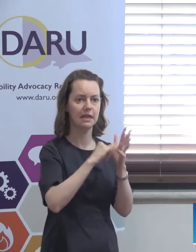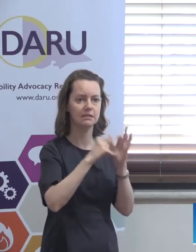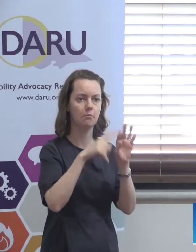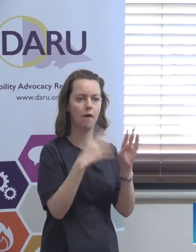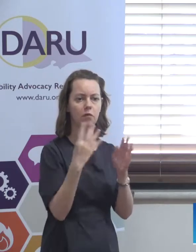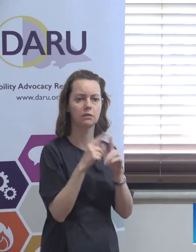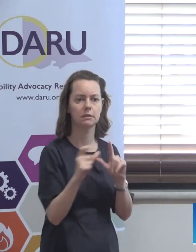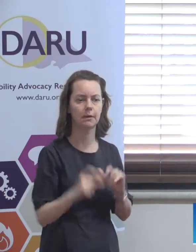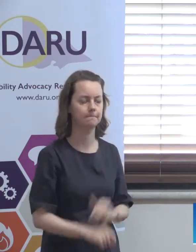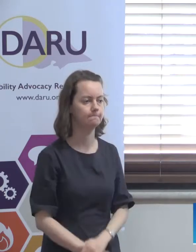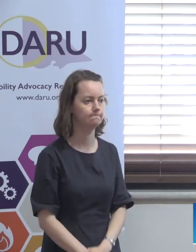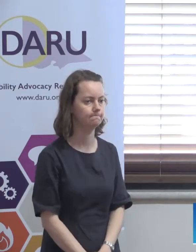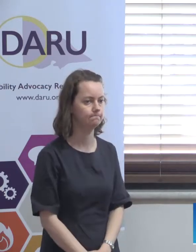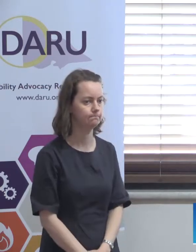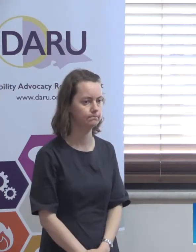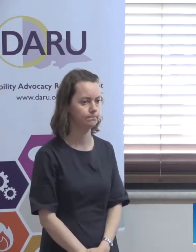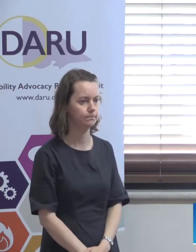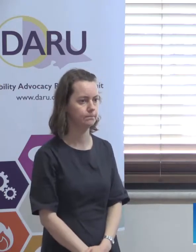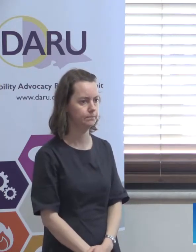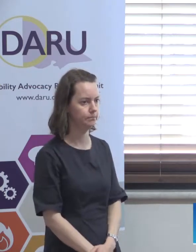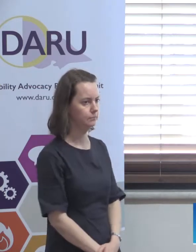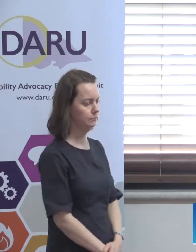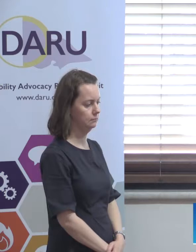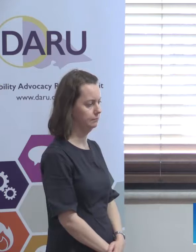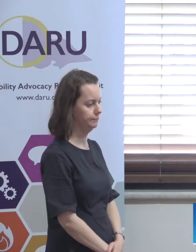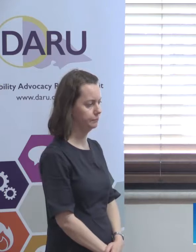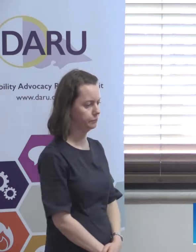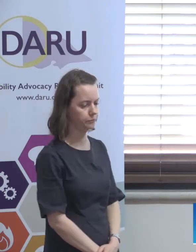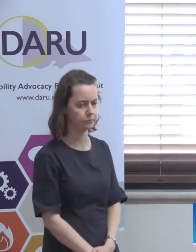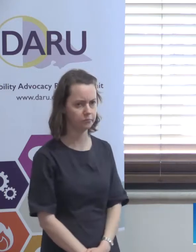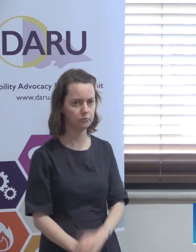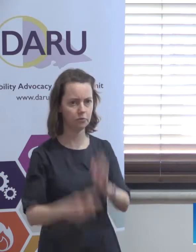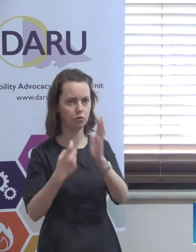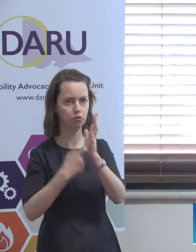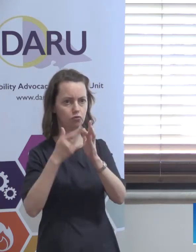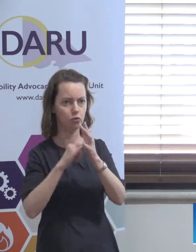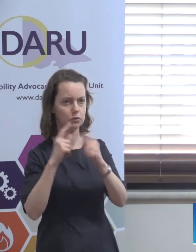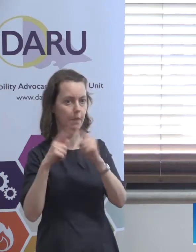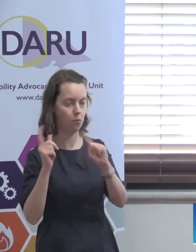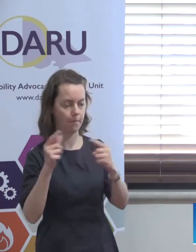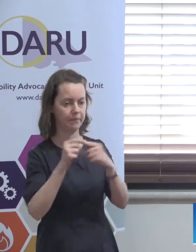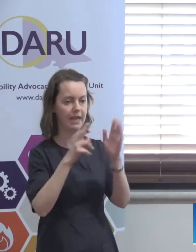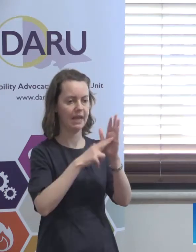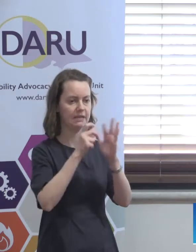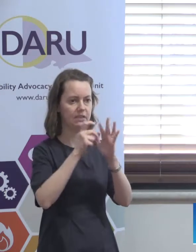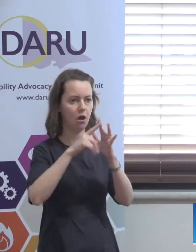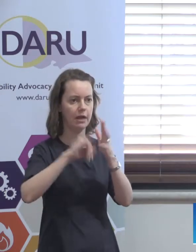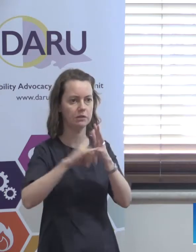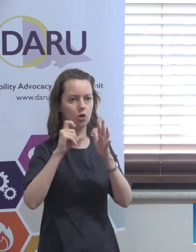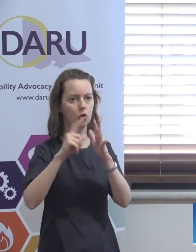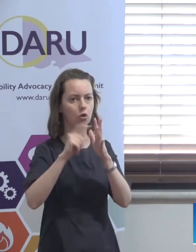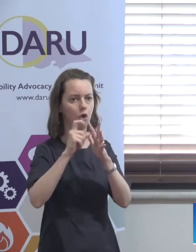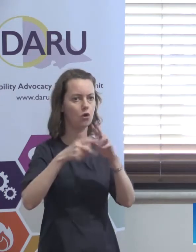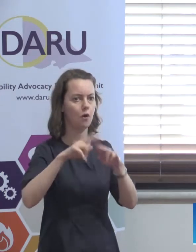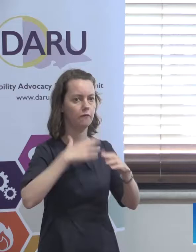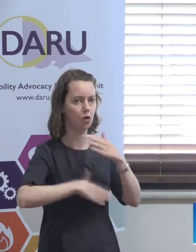14th of December but there are, so there are rules about the NDIS code of conduct. There is a